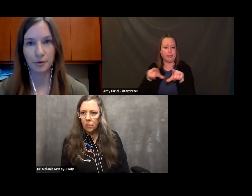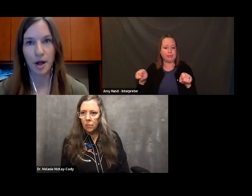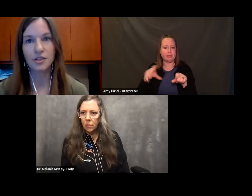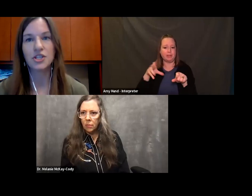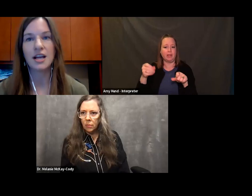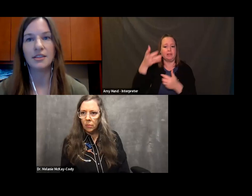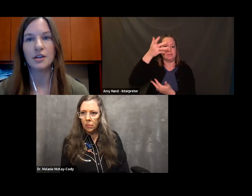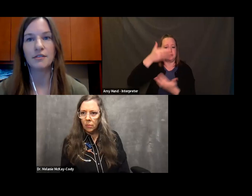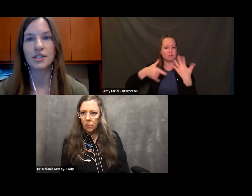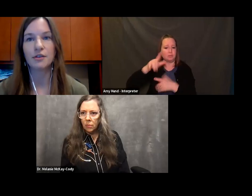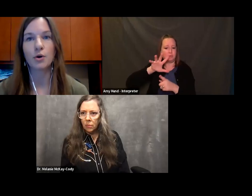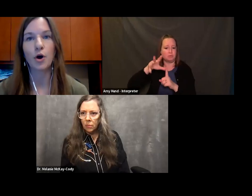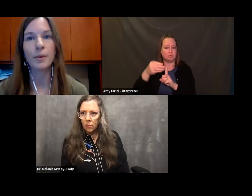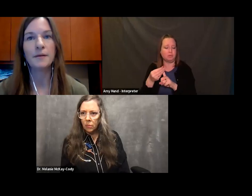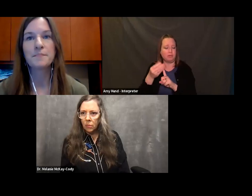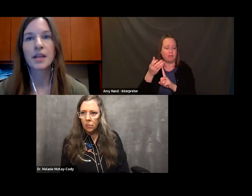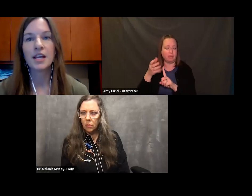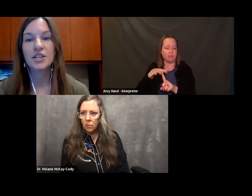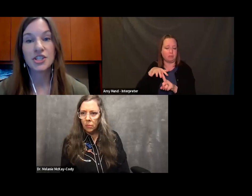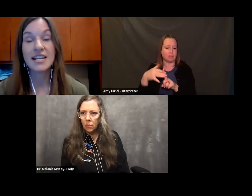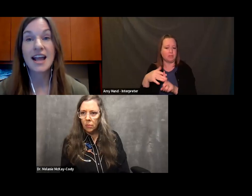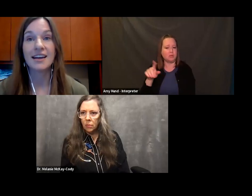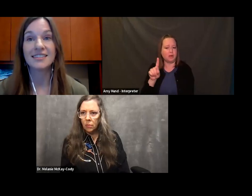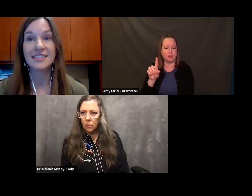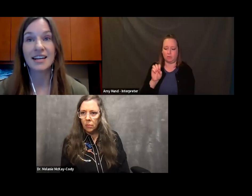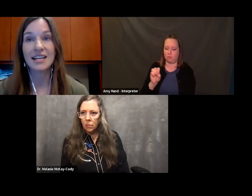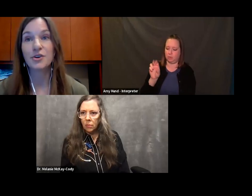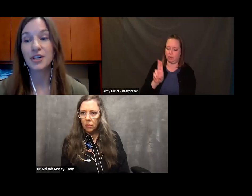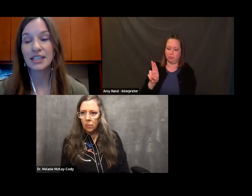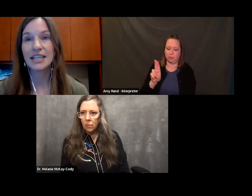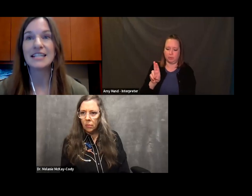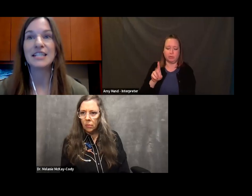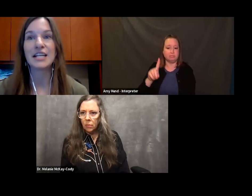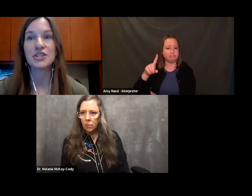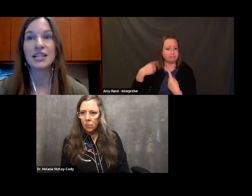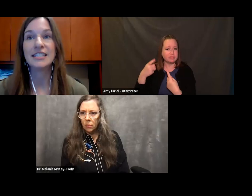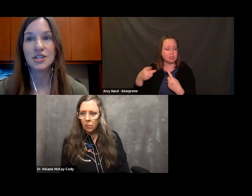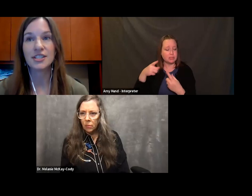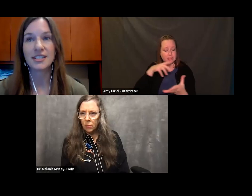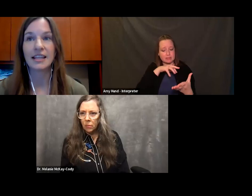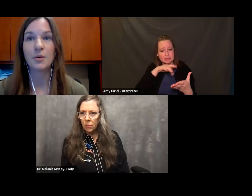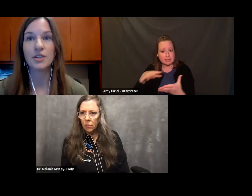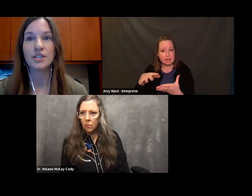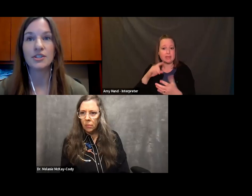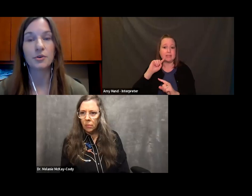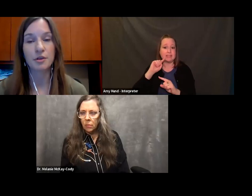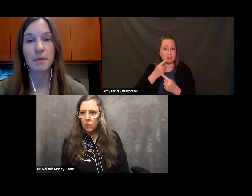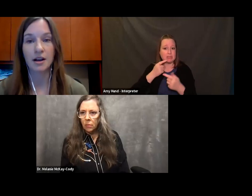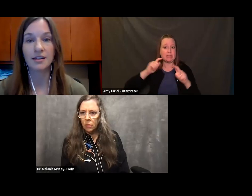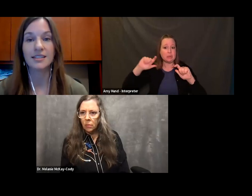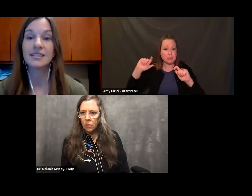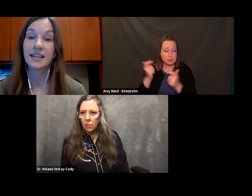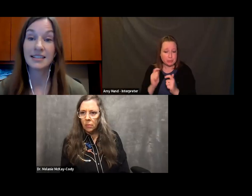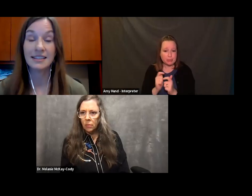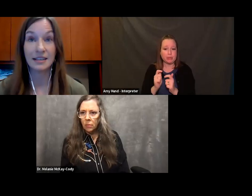Anthropology at the University of Oklahoma. She has studied critically endangered Indigenous sign languages in North